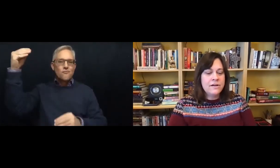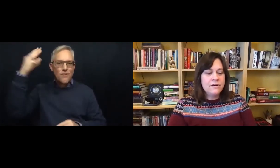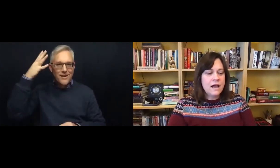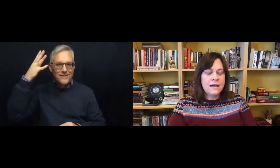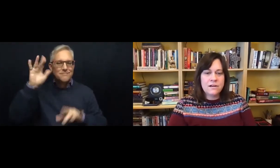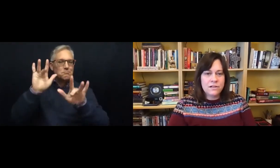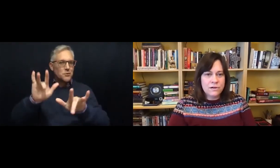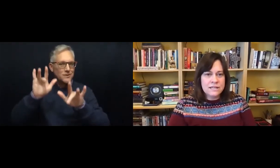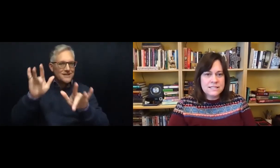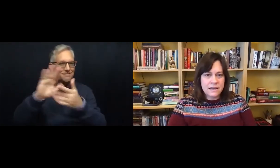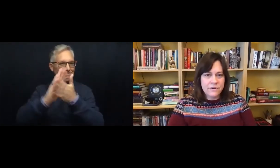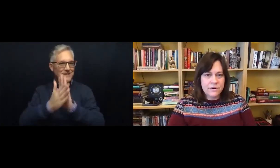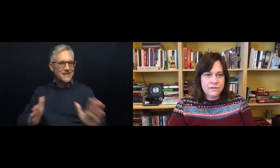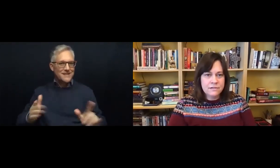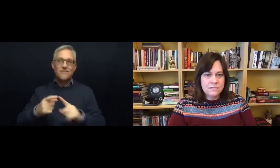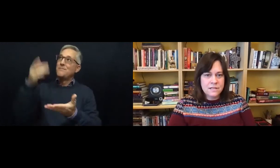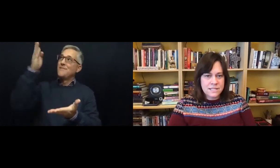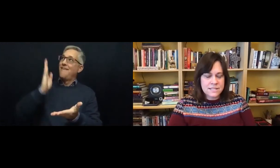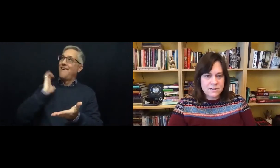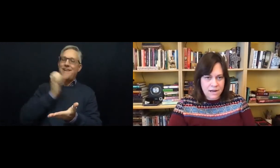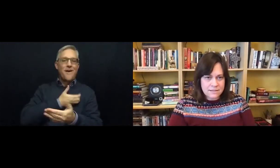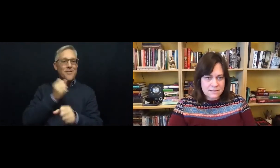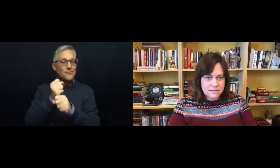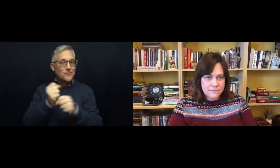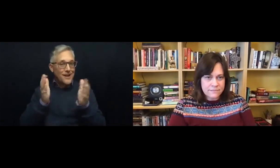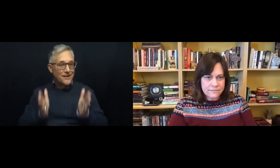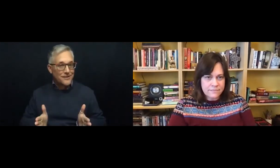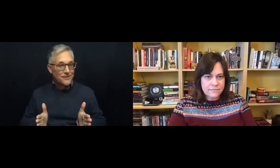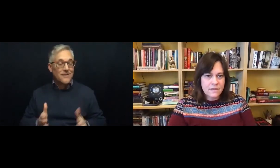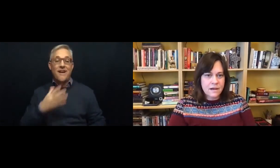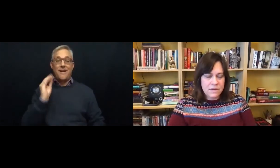and our Lord and Savior, Jesus Christ. Amen.